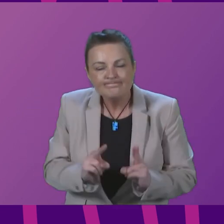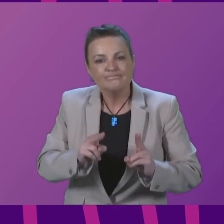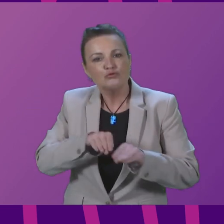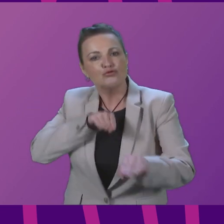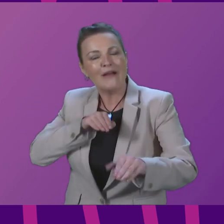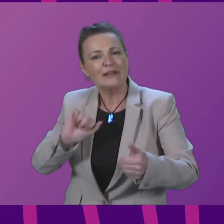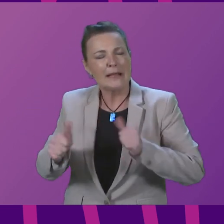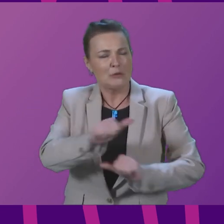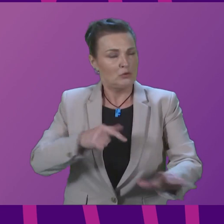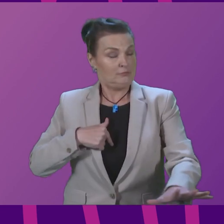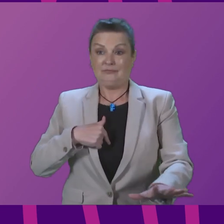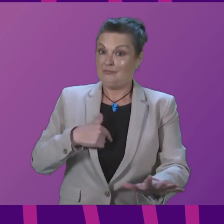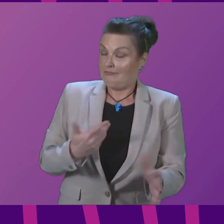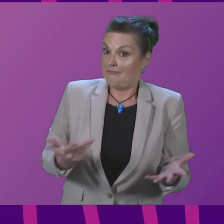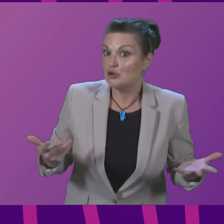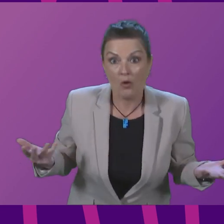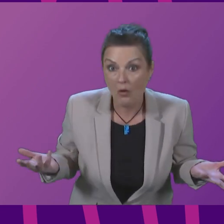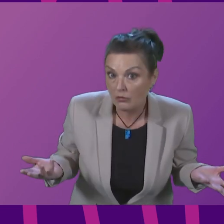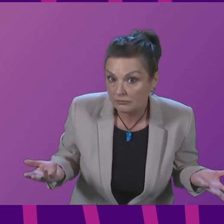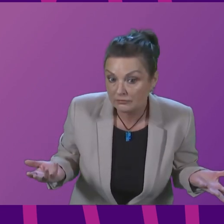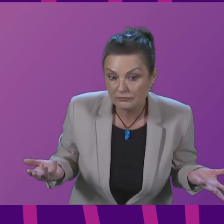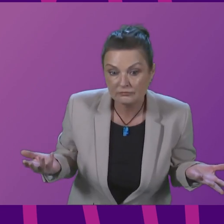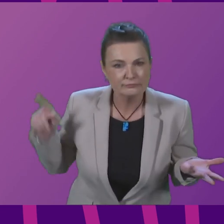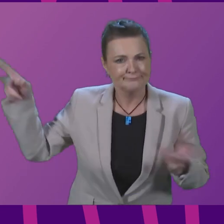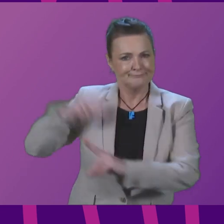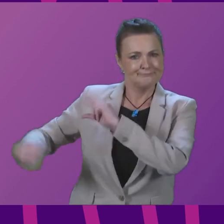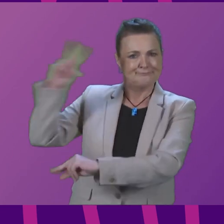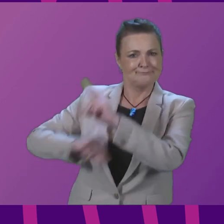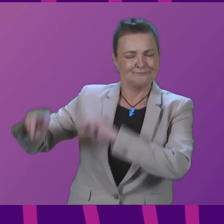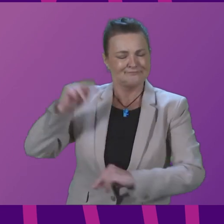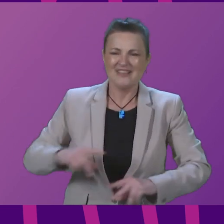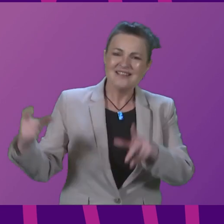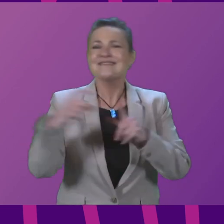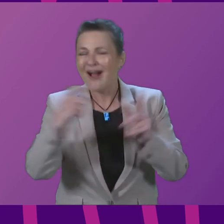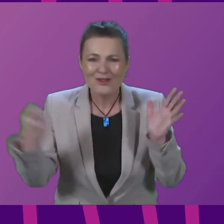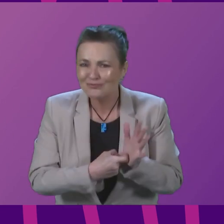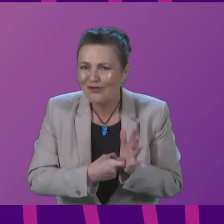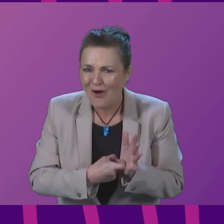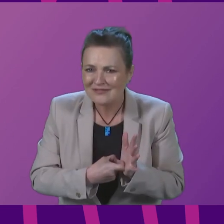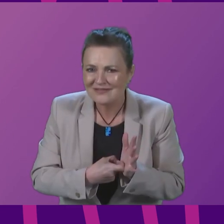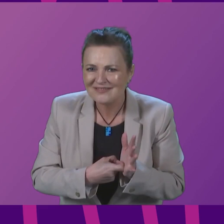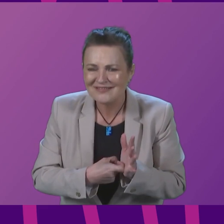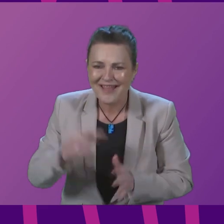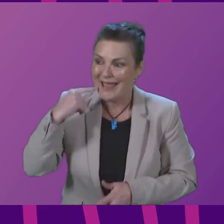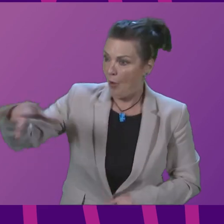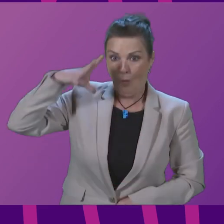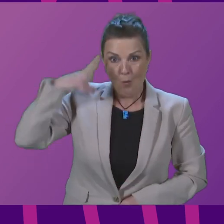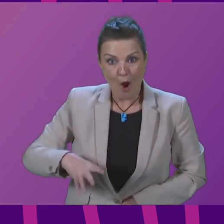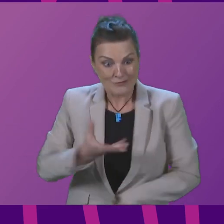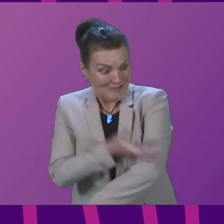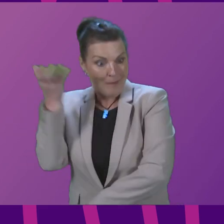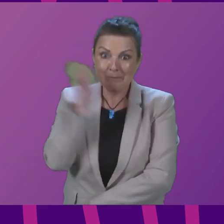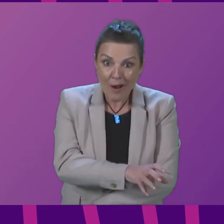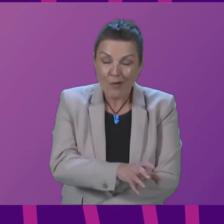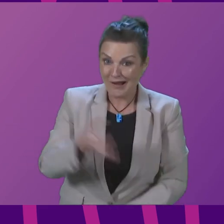So on the one hand, Douglas Ross wants to empower